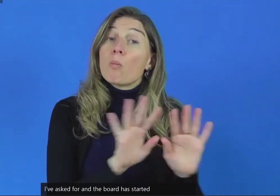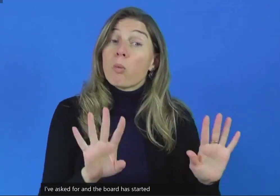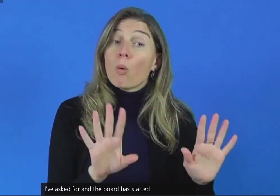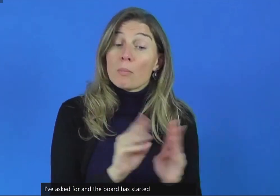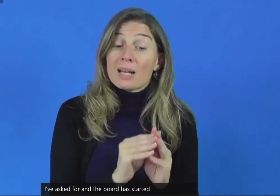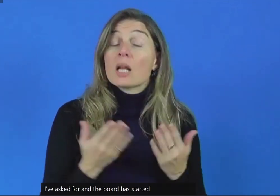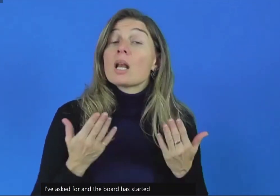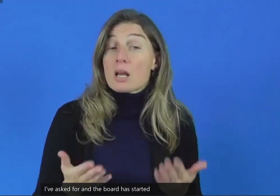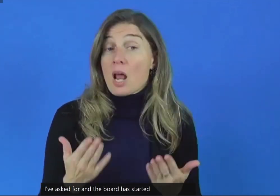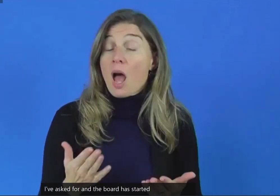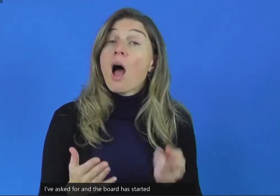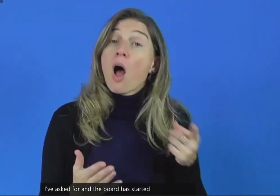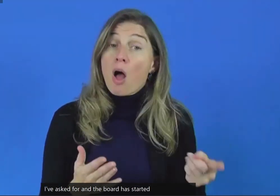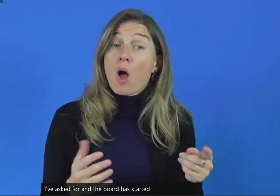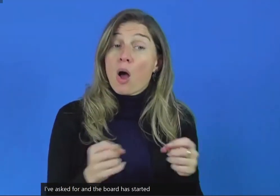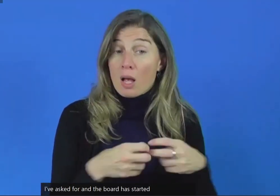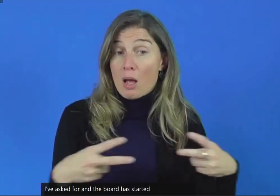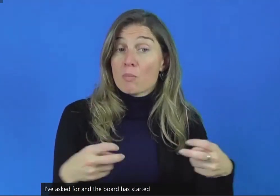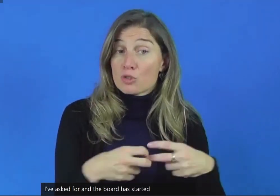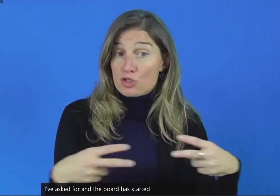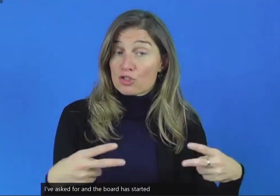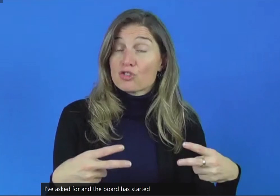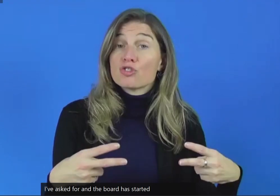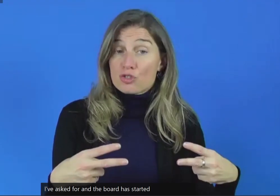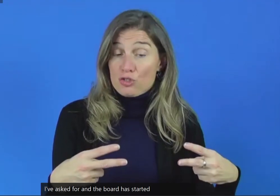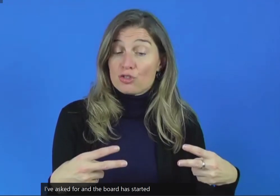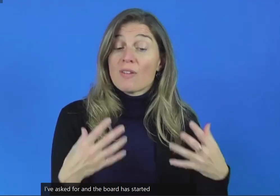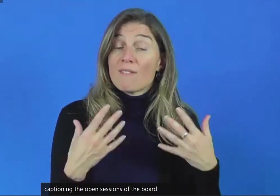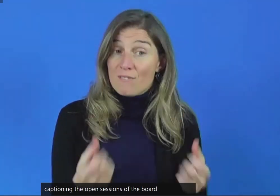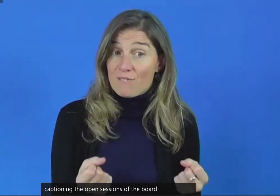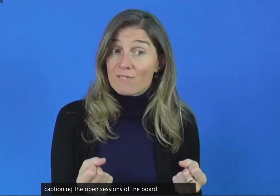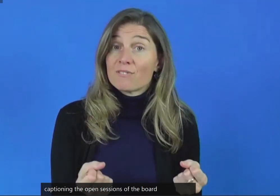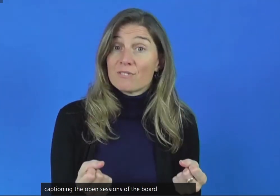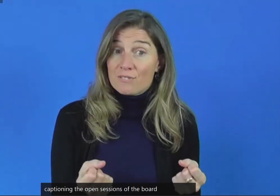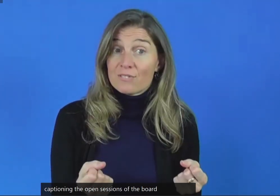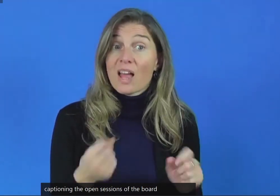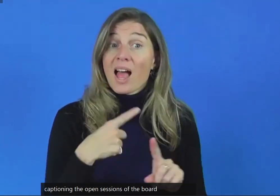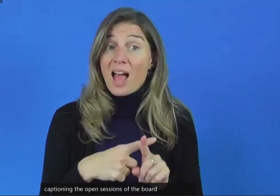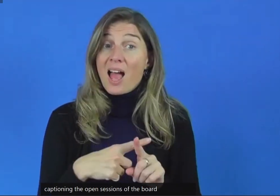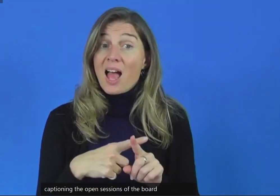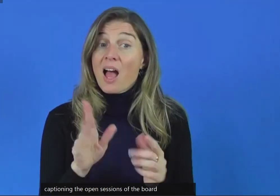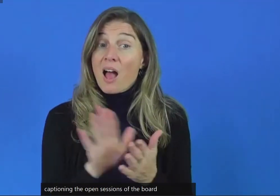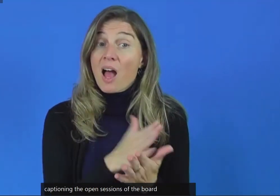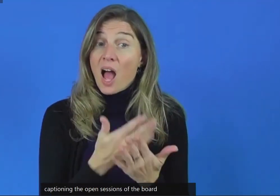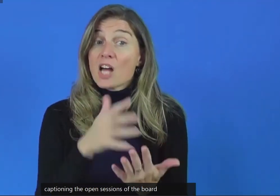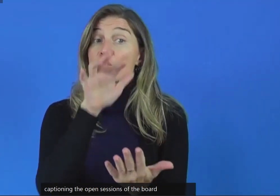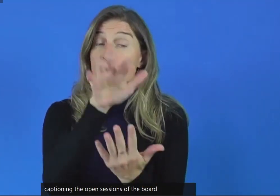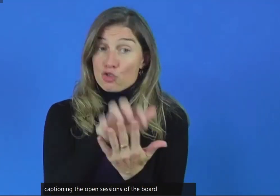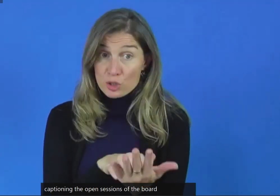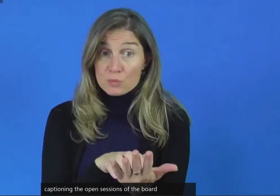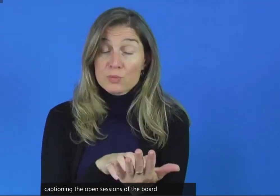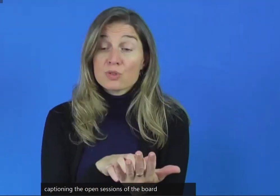Each of these sessions is now captioned and the transcription of those sessions is